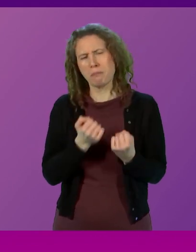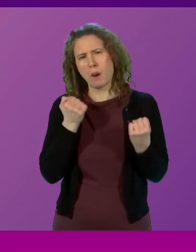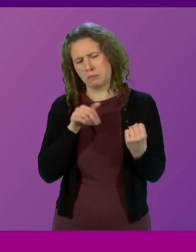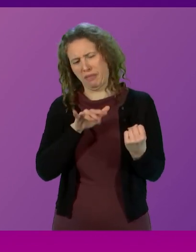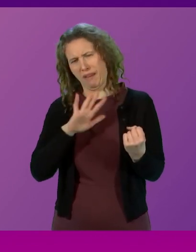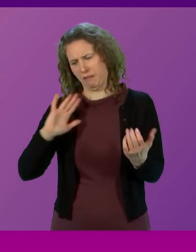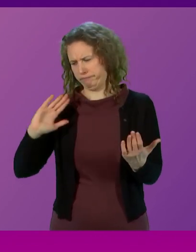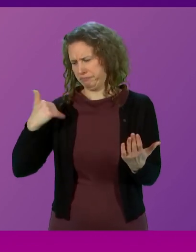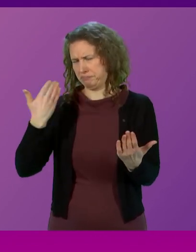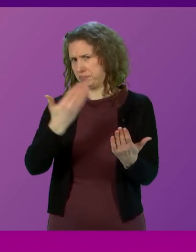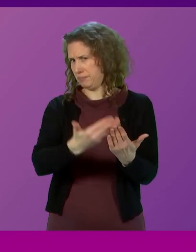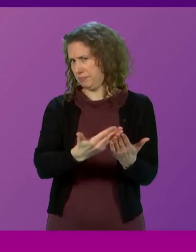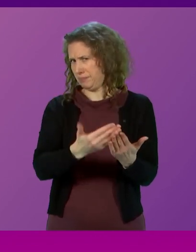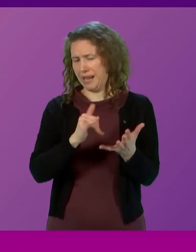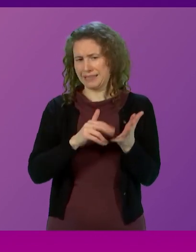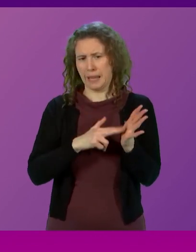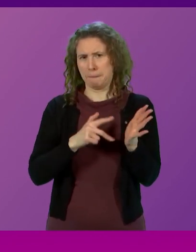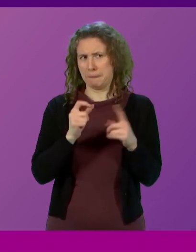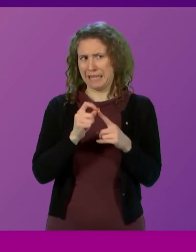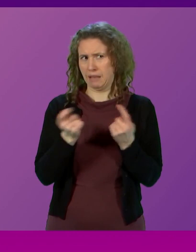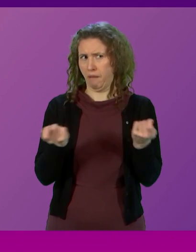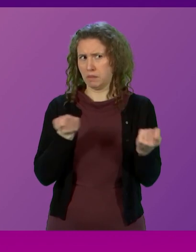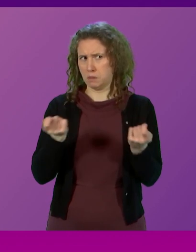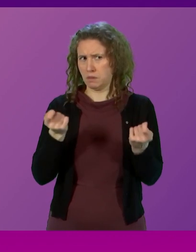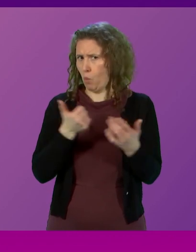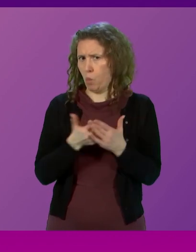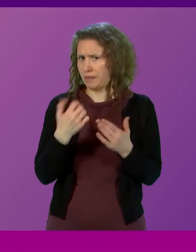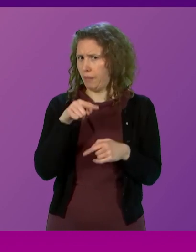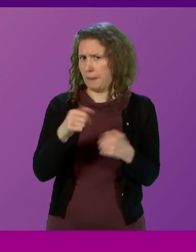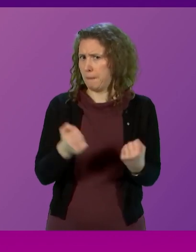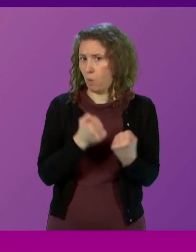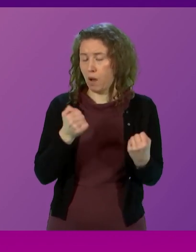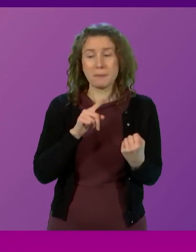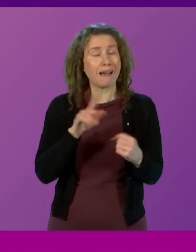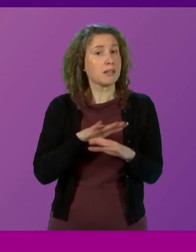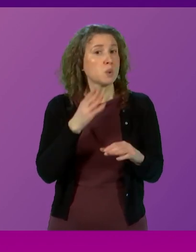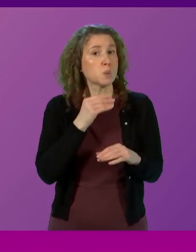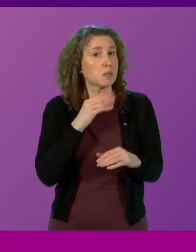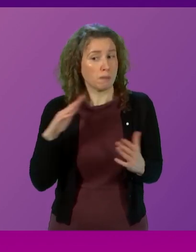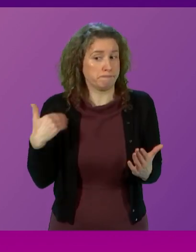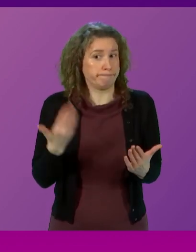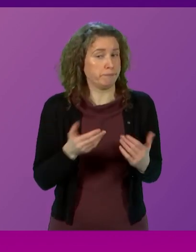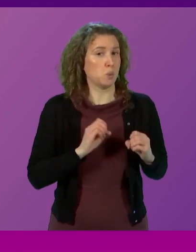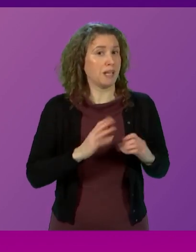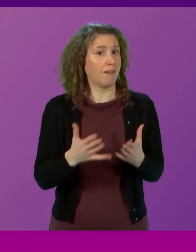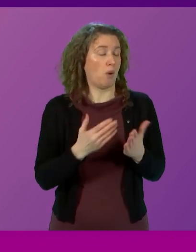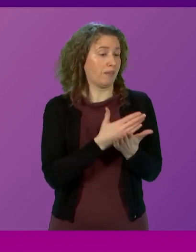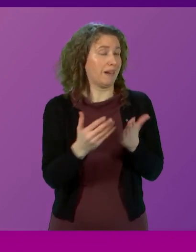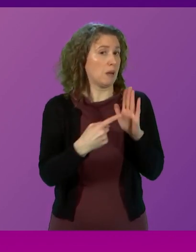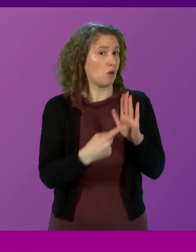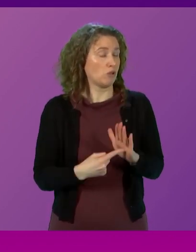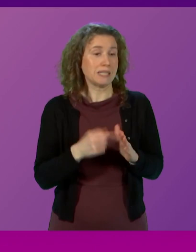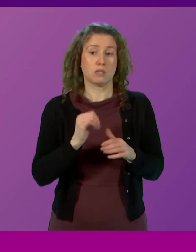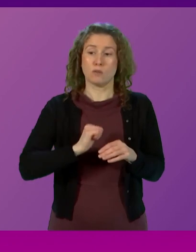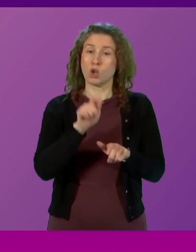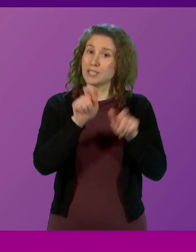there throughout all the time that the SNP has been in government. Yet it hasn't been using them to deliver on the clear priorities of the Scottish